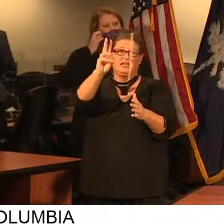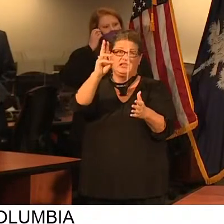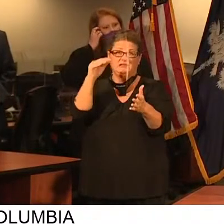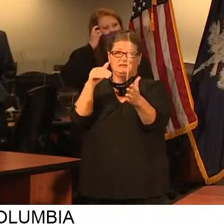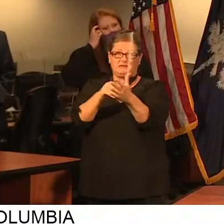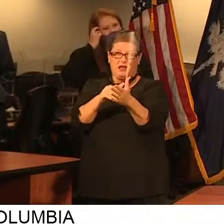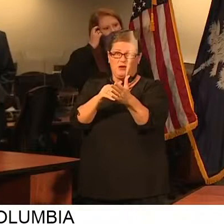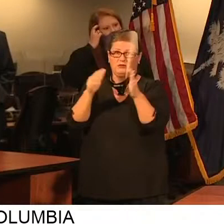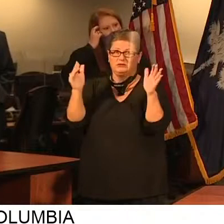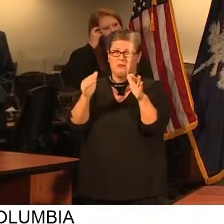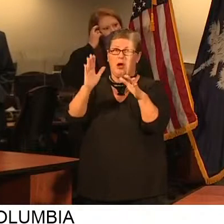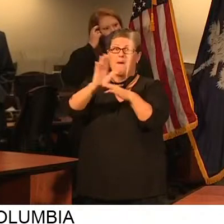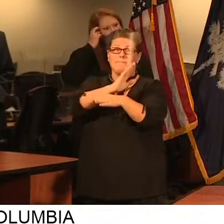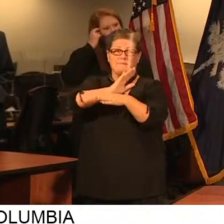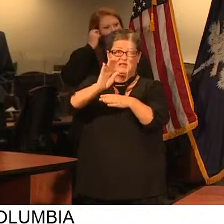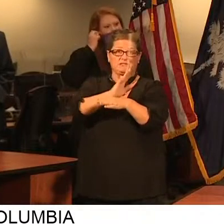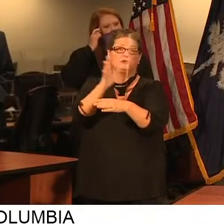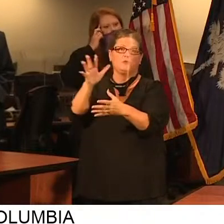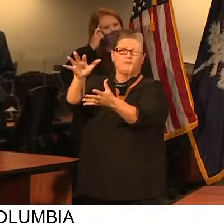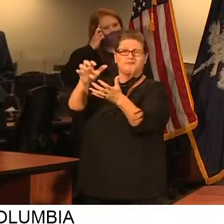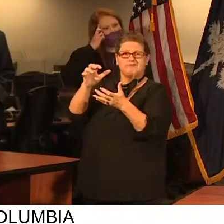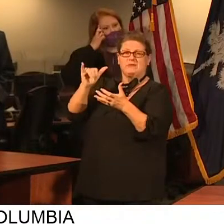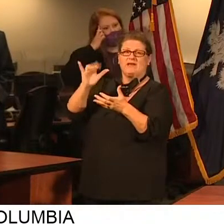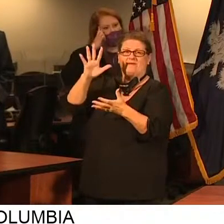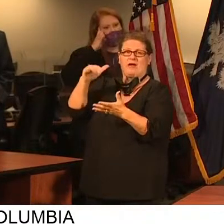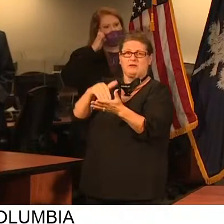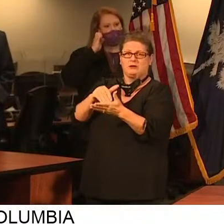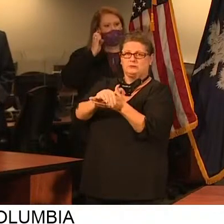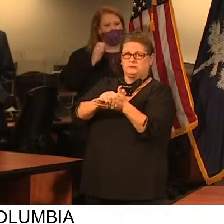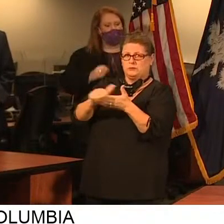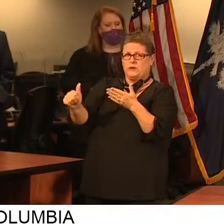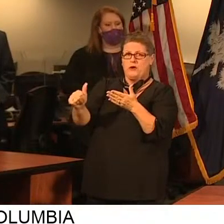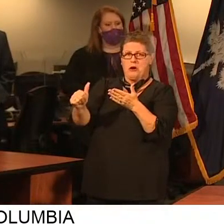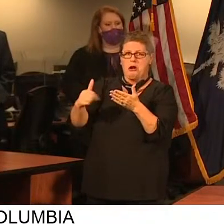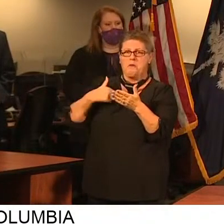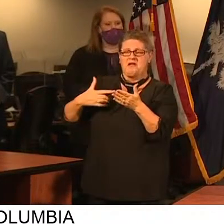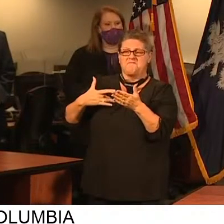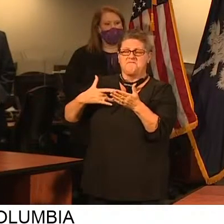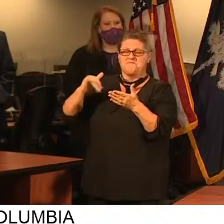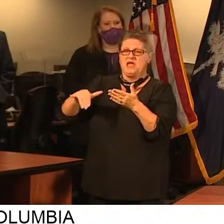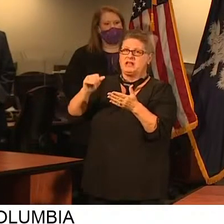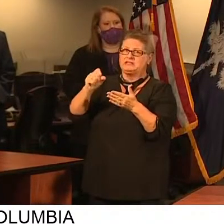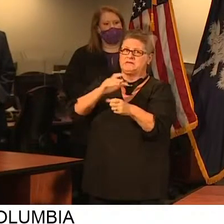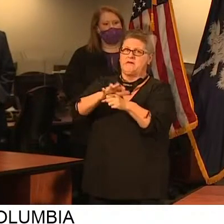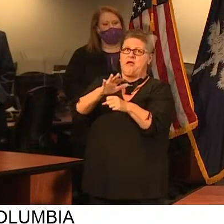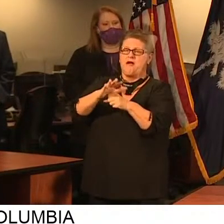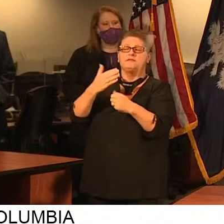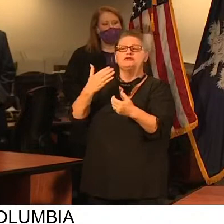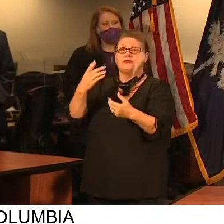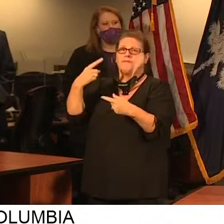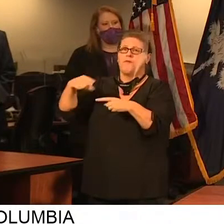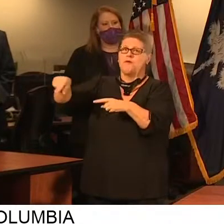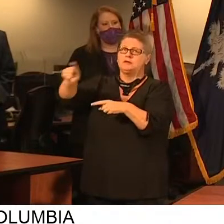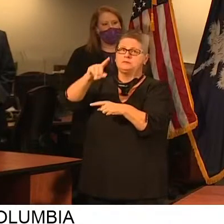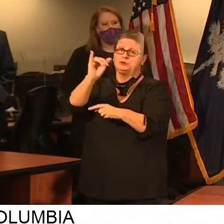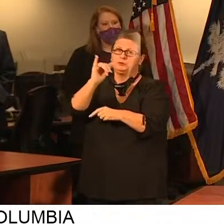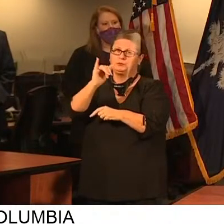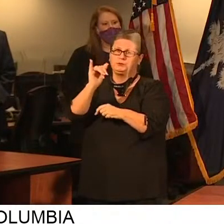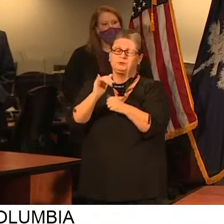state with a $5,000 grant, which we are confident would be very much welcome by all.